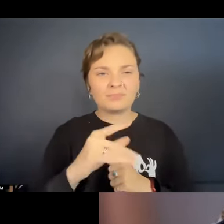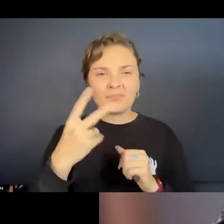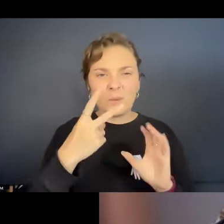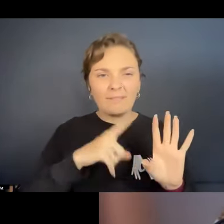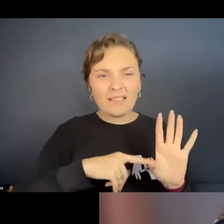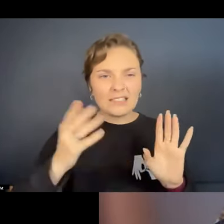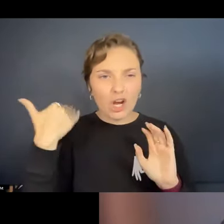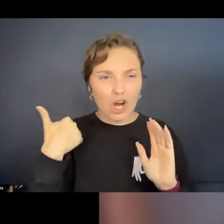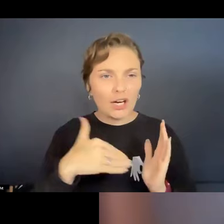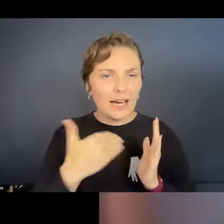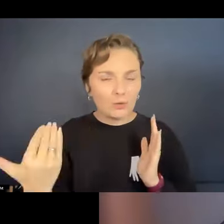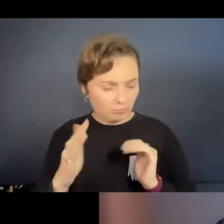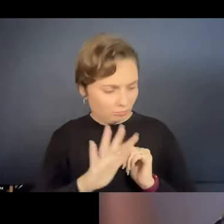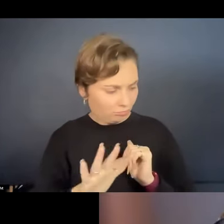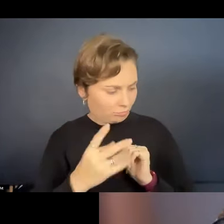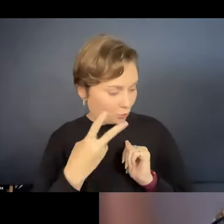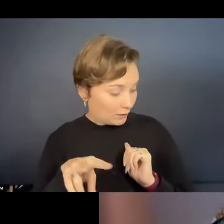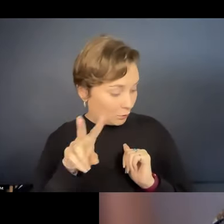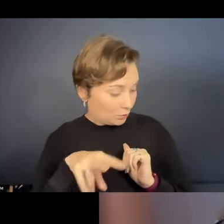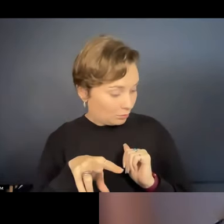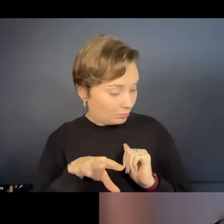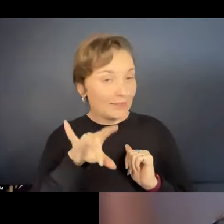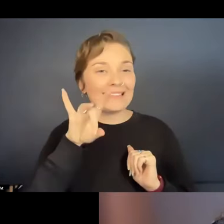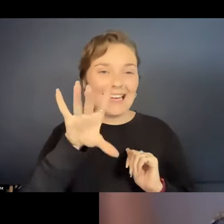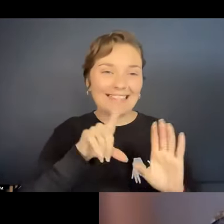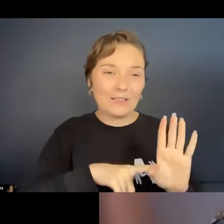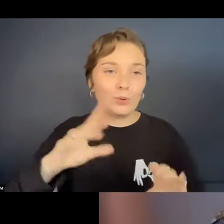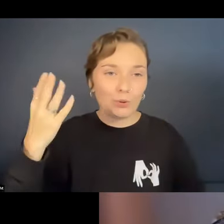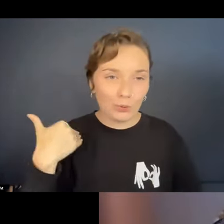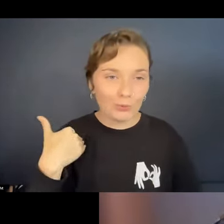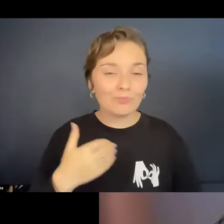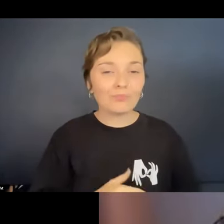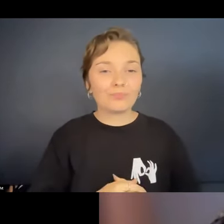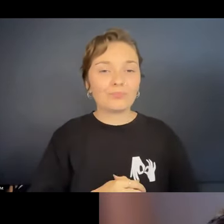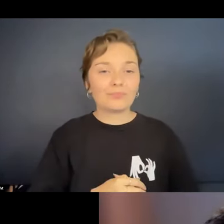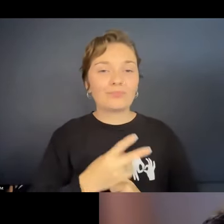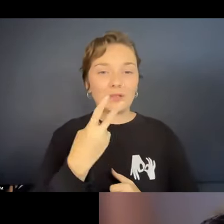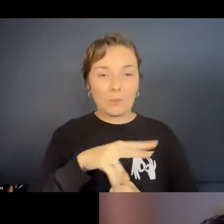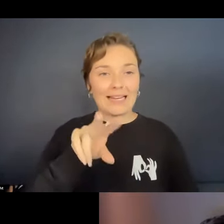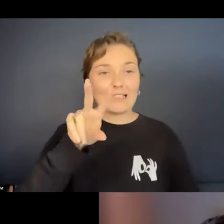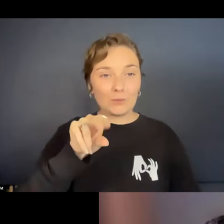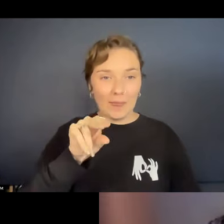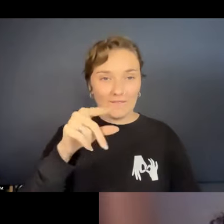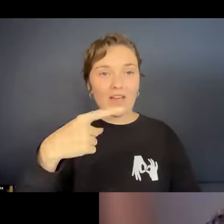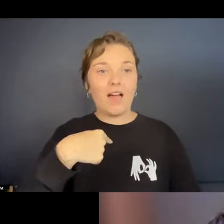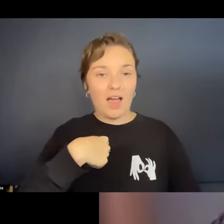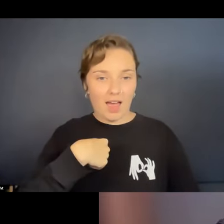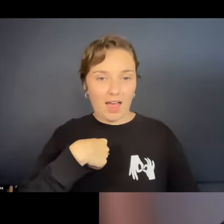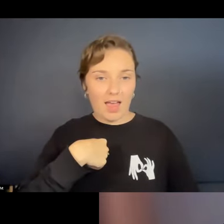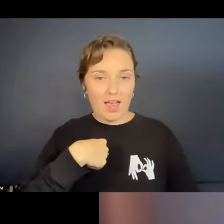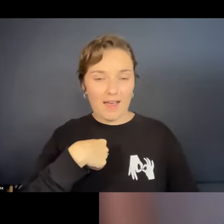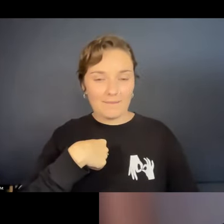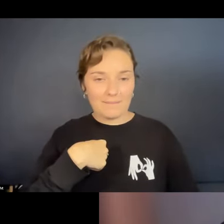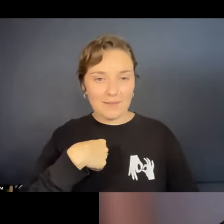ago now. What is it? 2022? 10 years ago? In 2012, I went, so